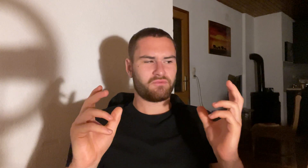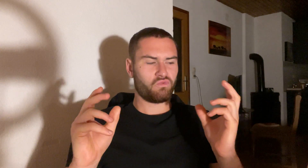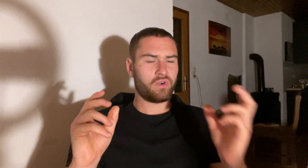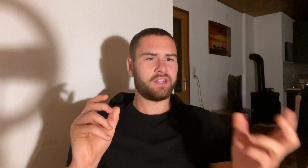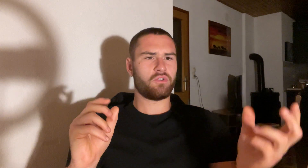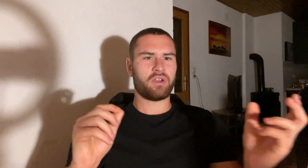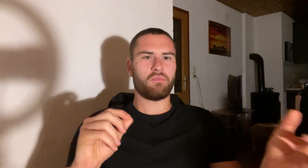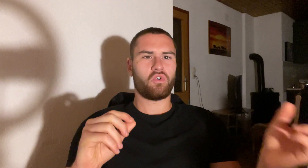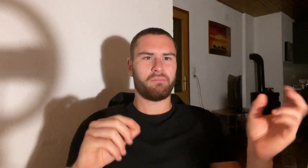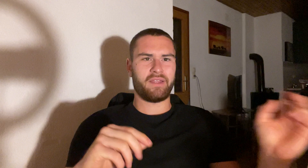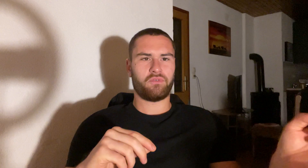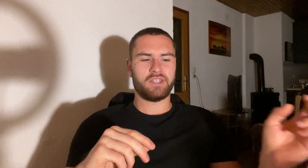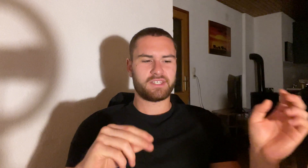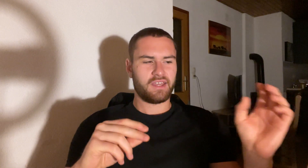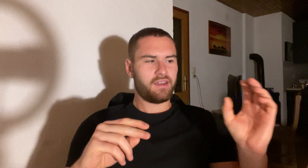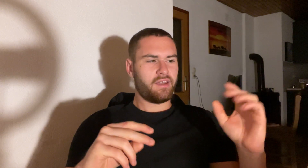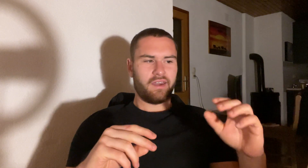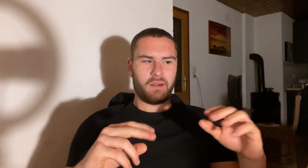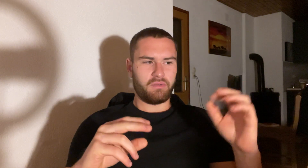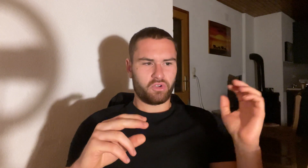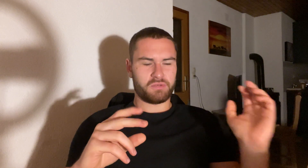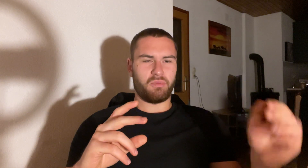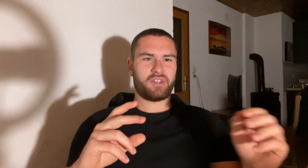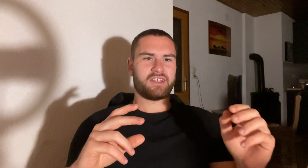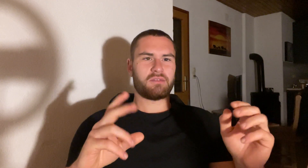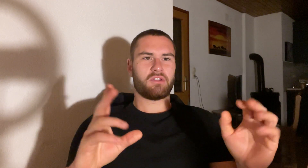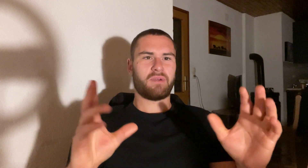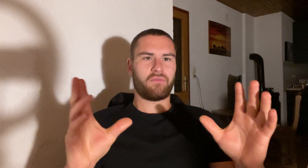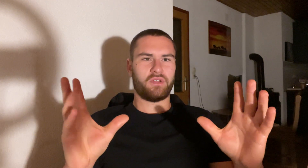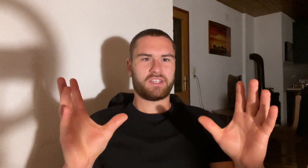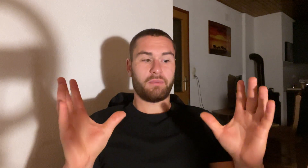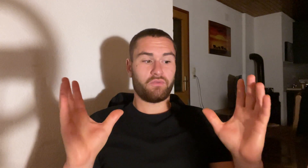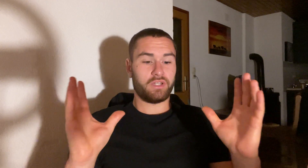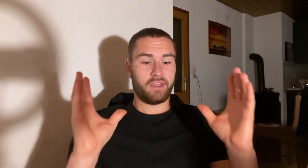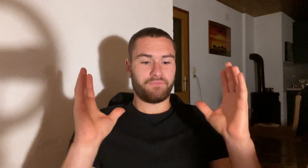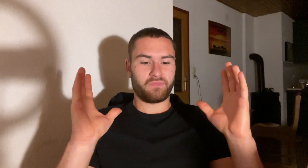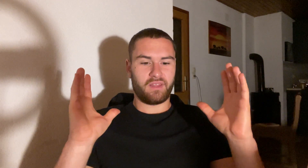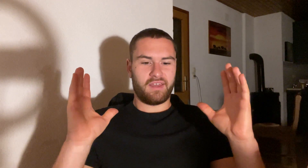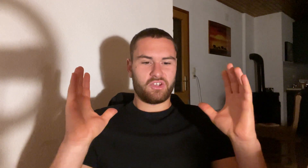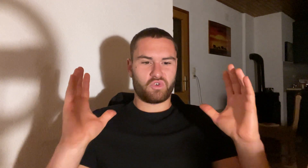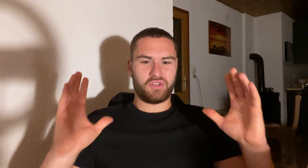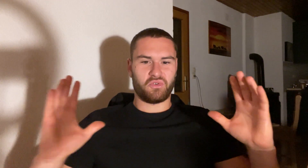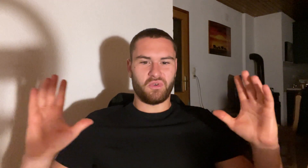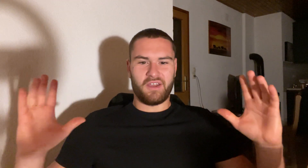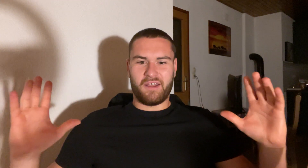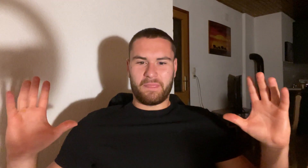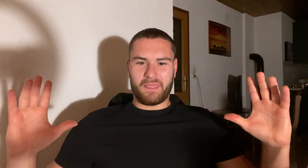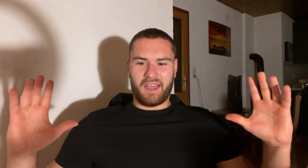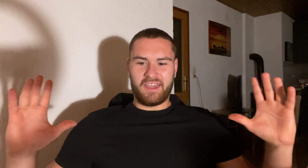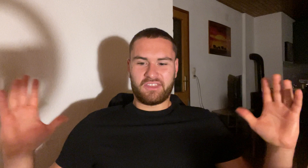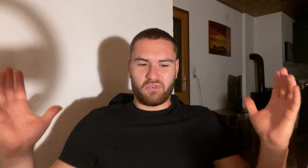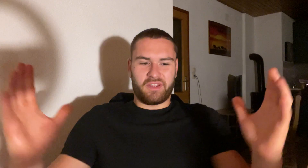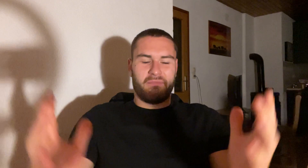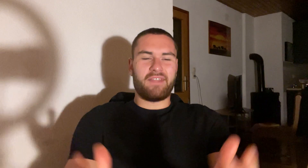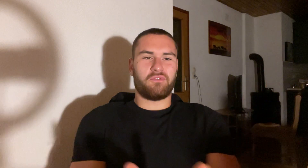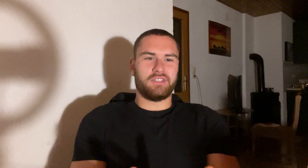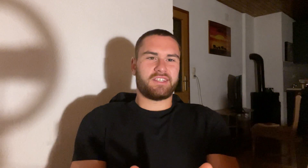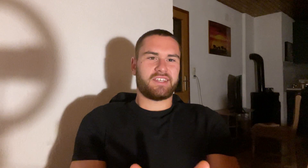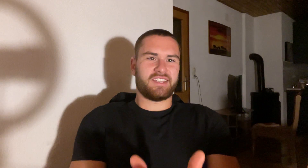really great book on mindfulness and I've been watching podcasts about mindfulness. I've been really trying to integrate mindfulness as